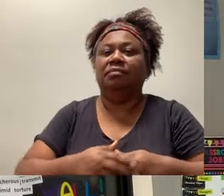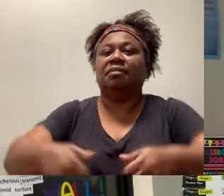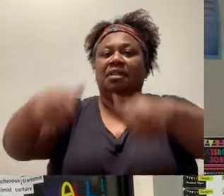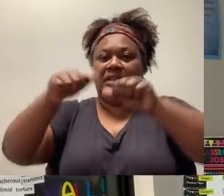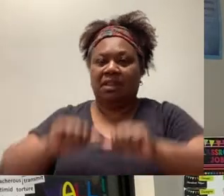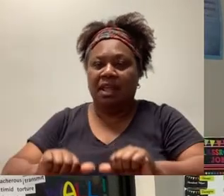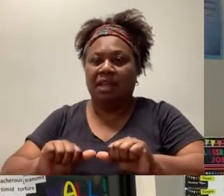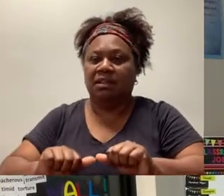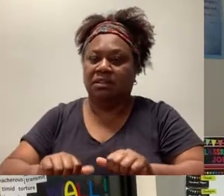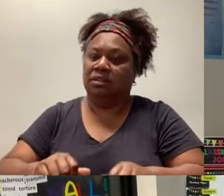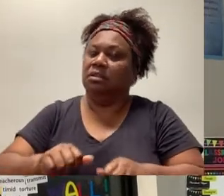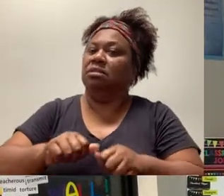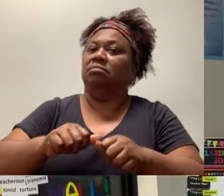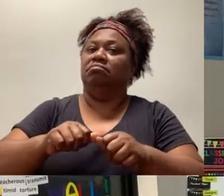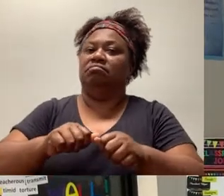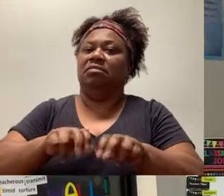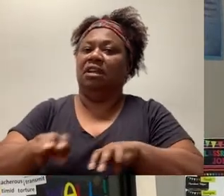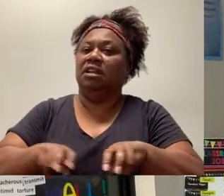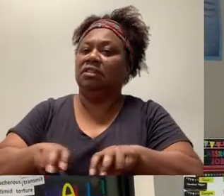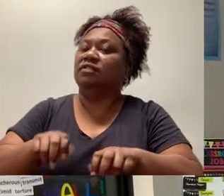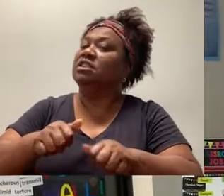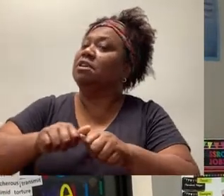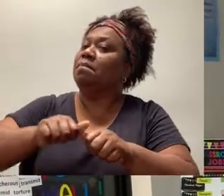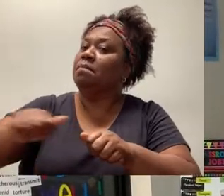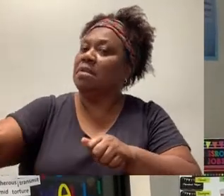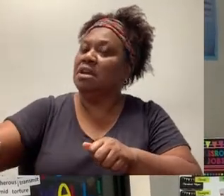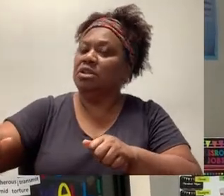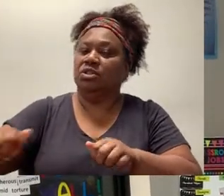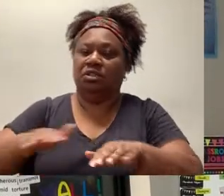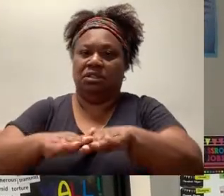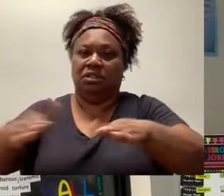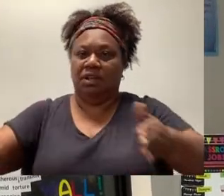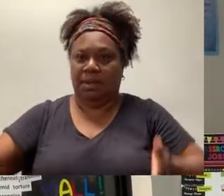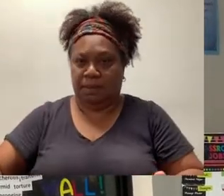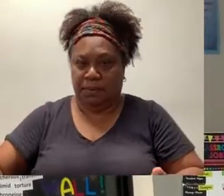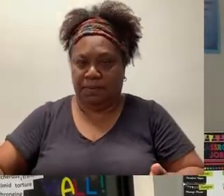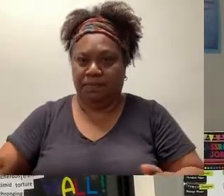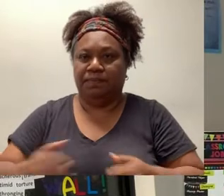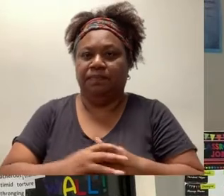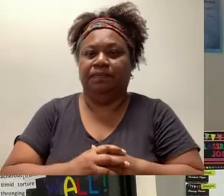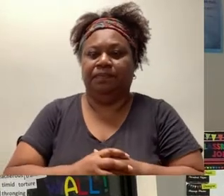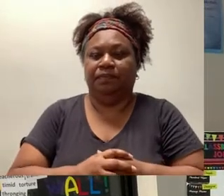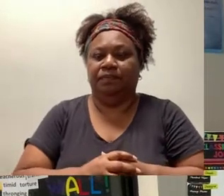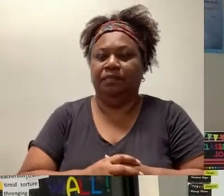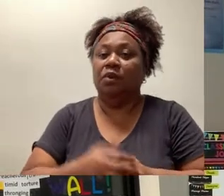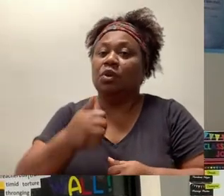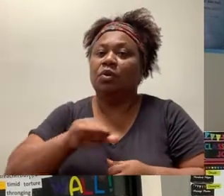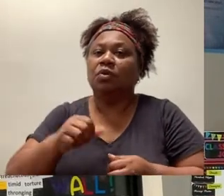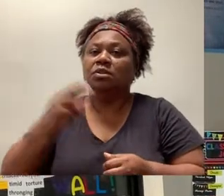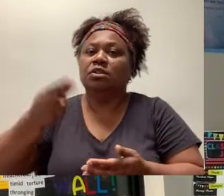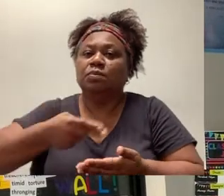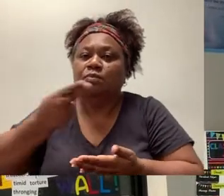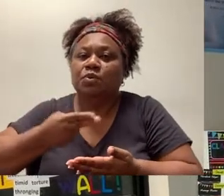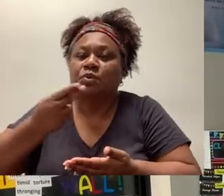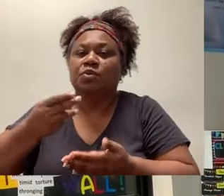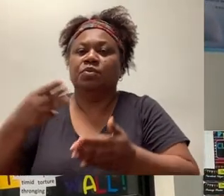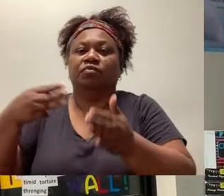length of a table in your house. You'll be using kitchen utensils to do this. So you just start at the base and you'll go